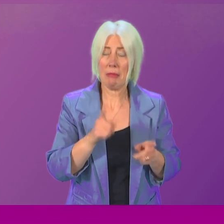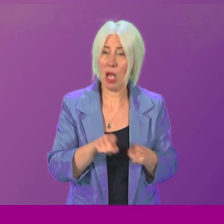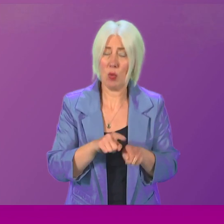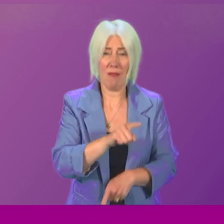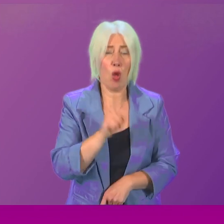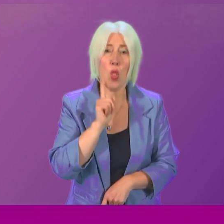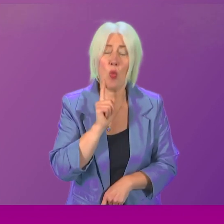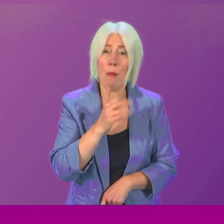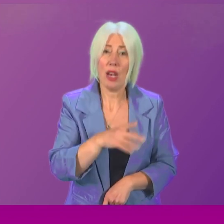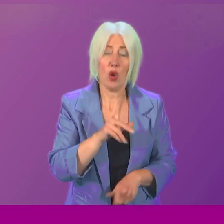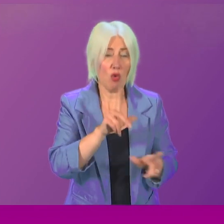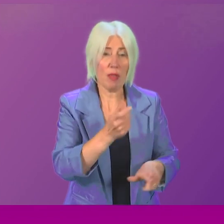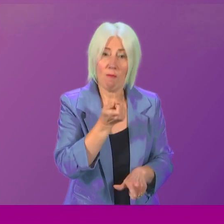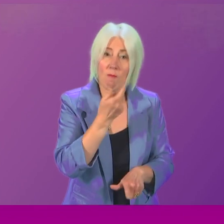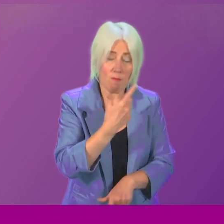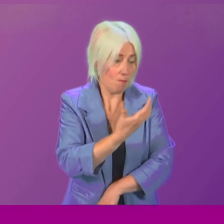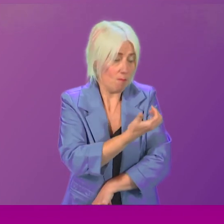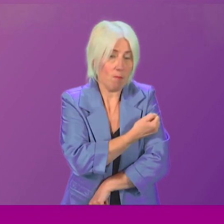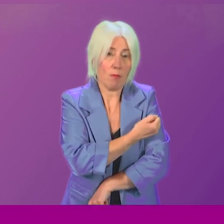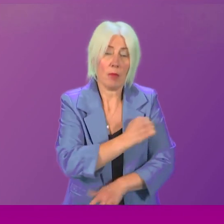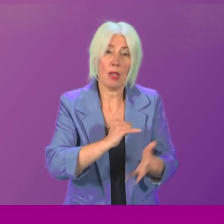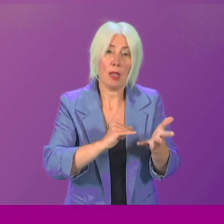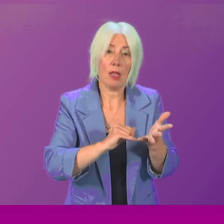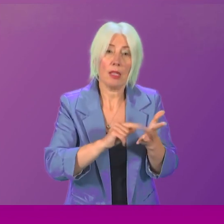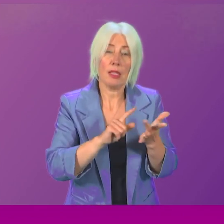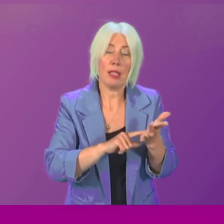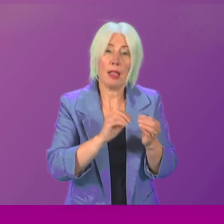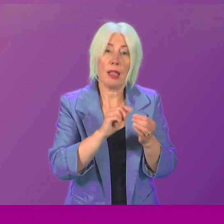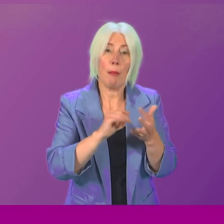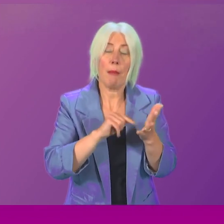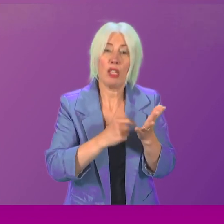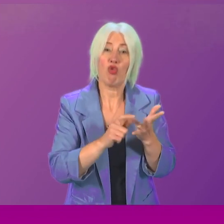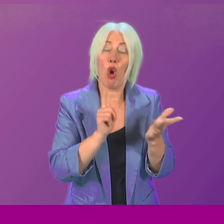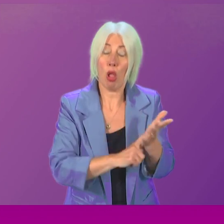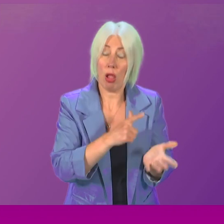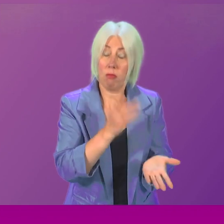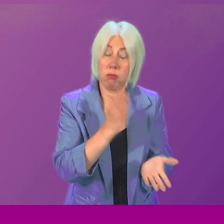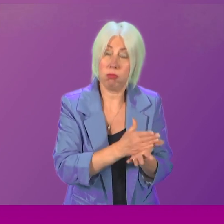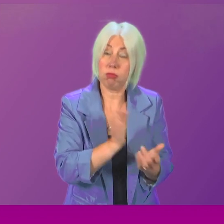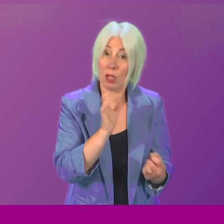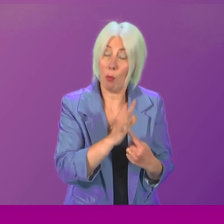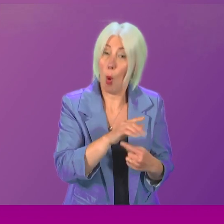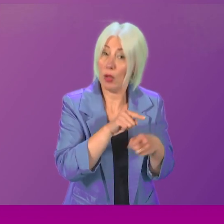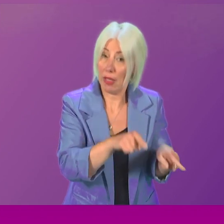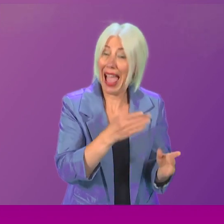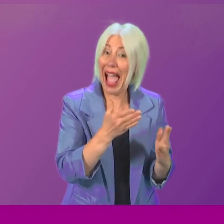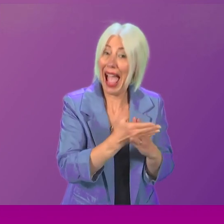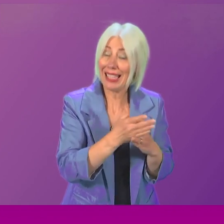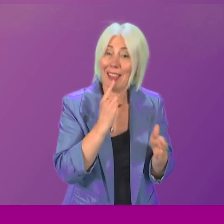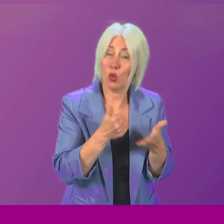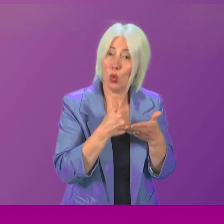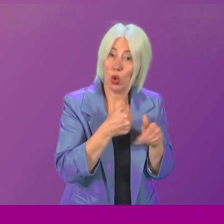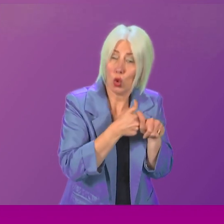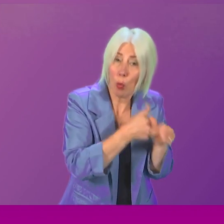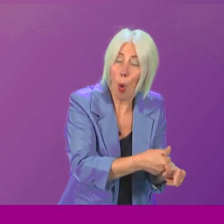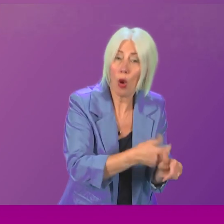women who were prescribed Stilbestrol. And it is, of course, important that they have access to the support and the advice